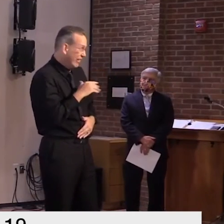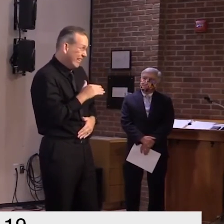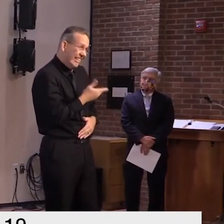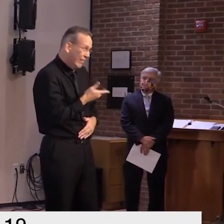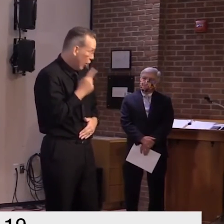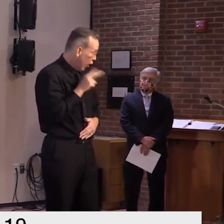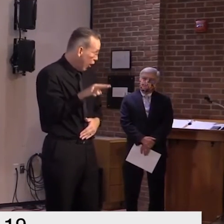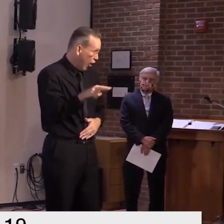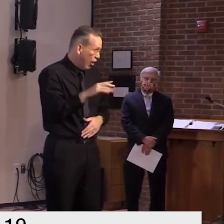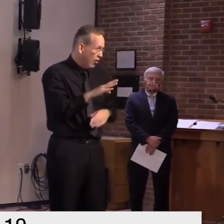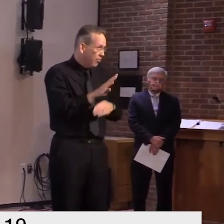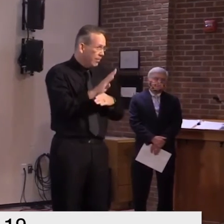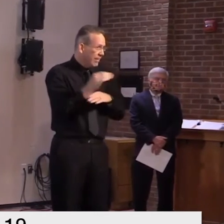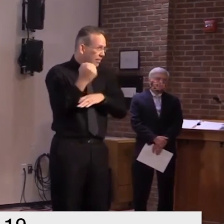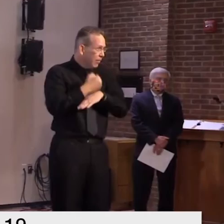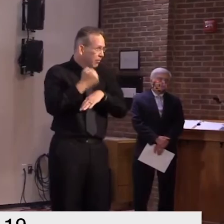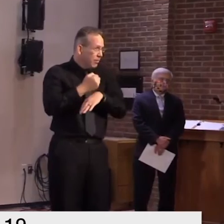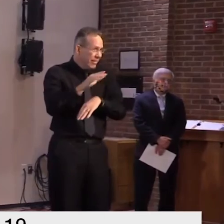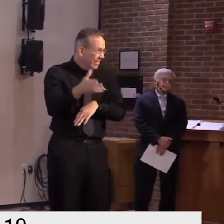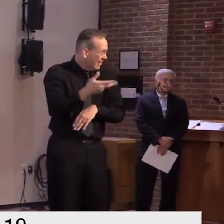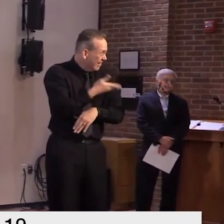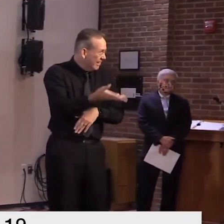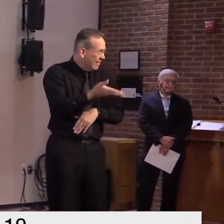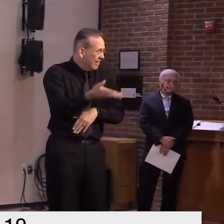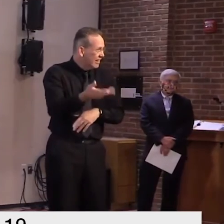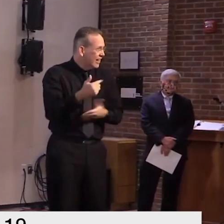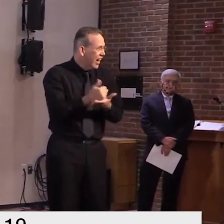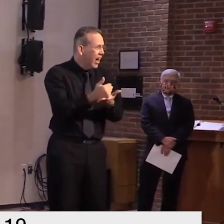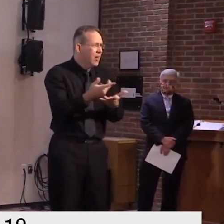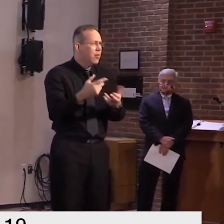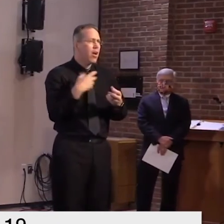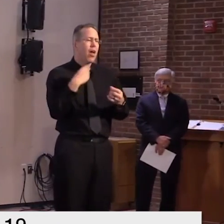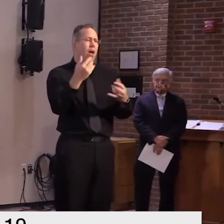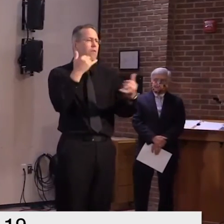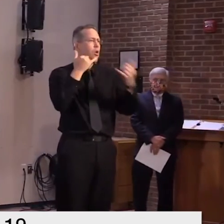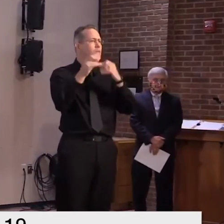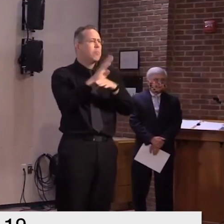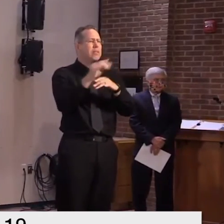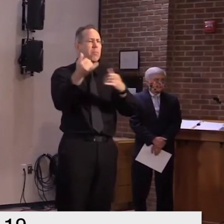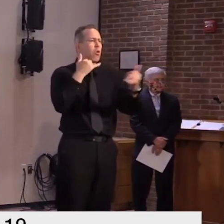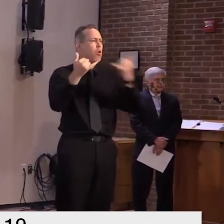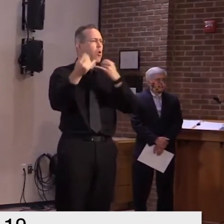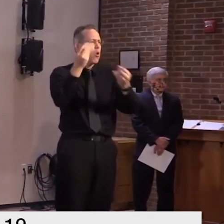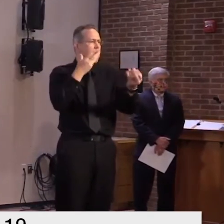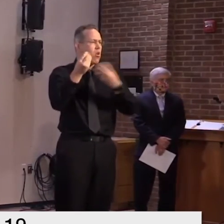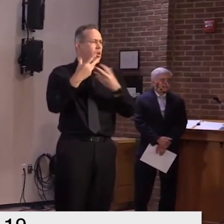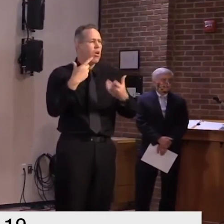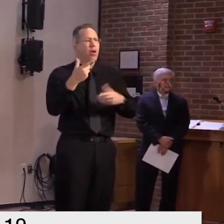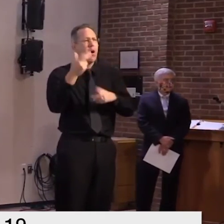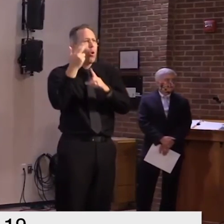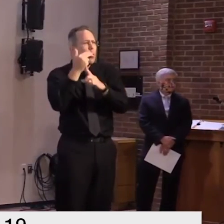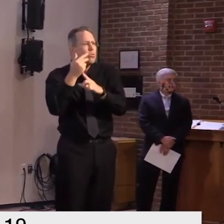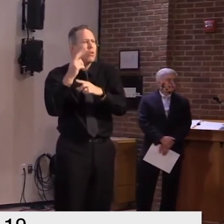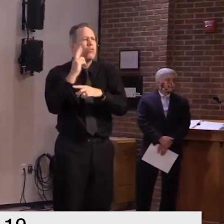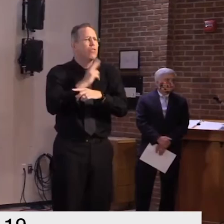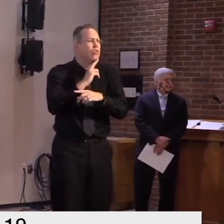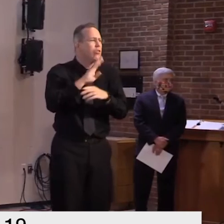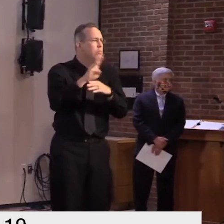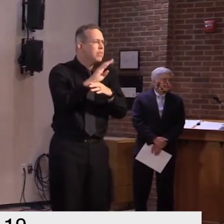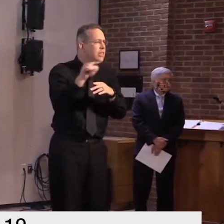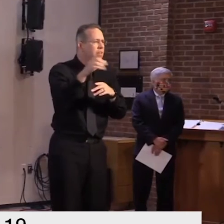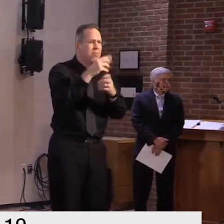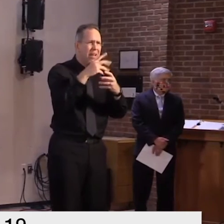hospitality industry in its entirety um not just restaurants but hotels and b&b's and so forth uh